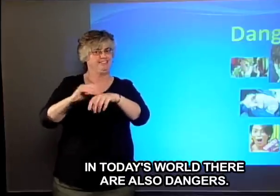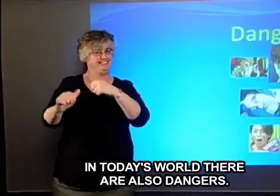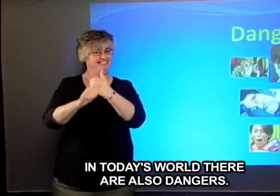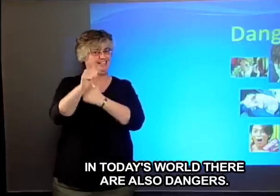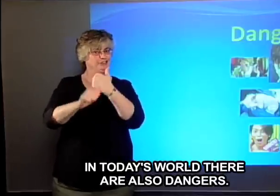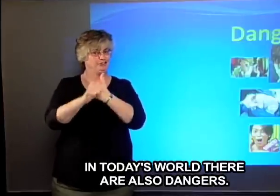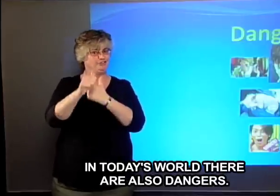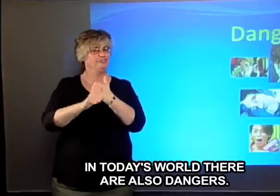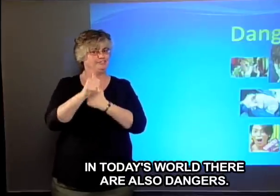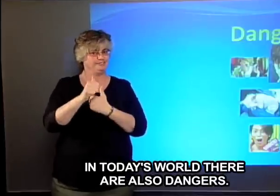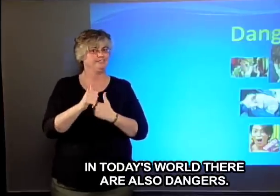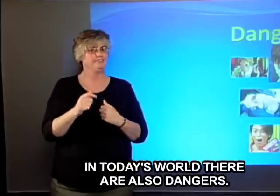dangers.